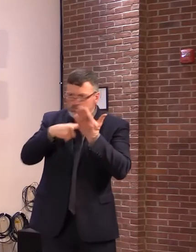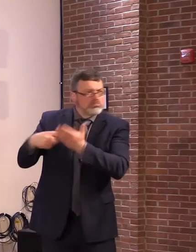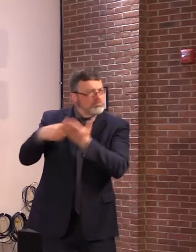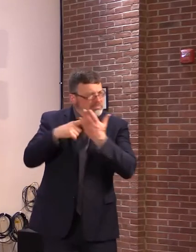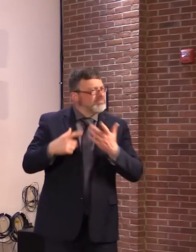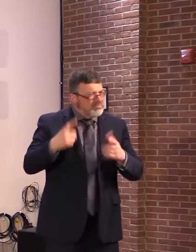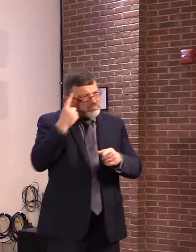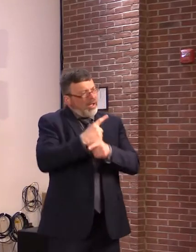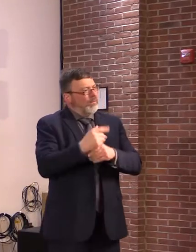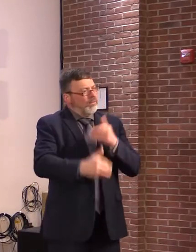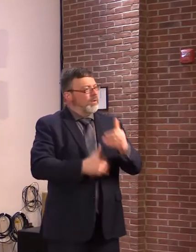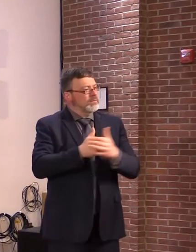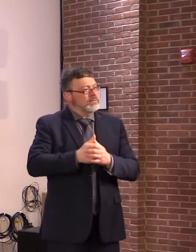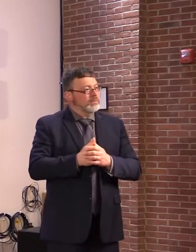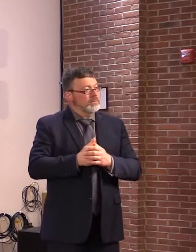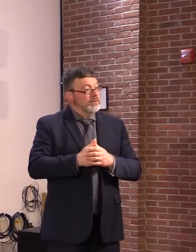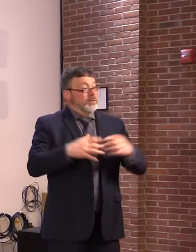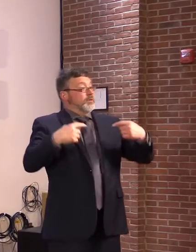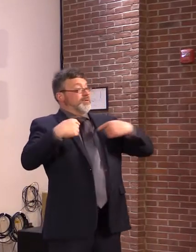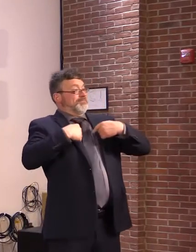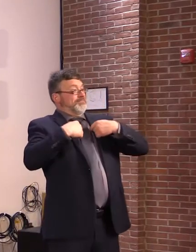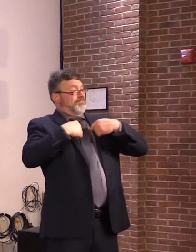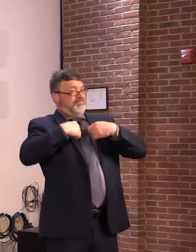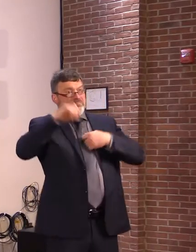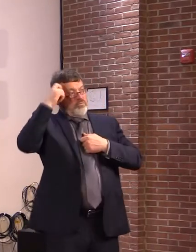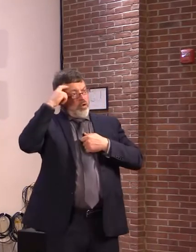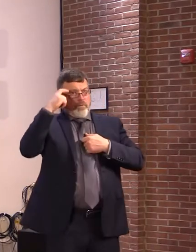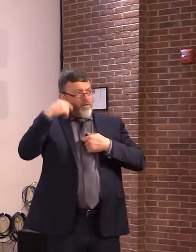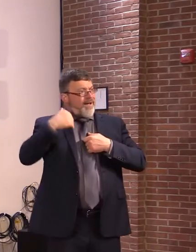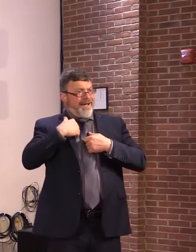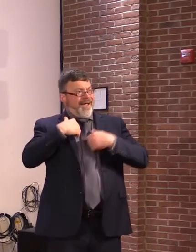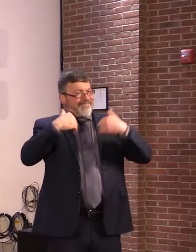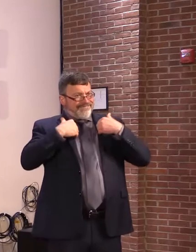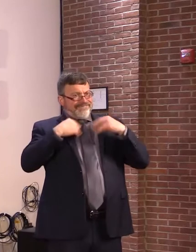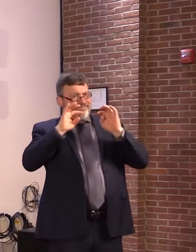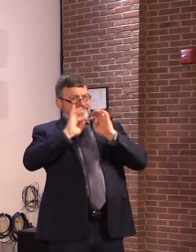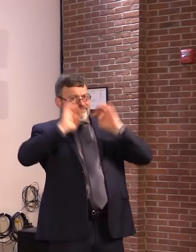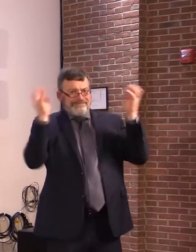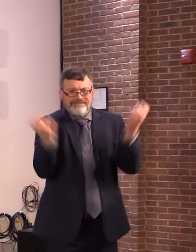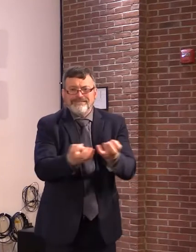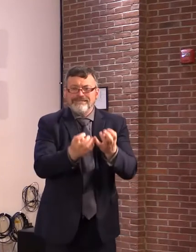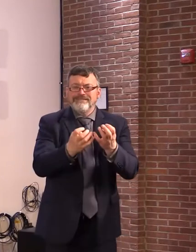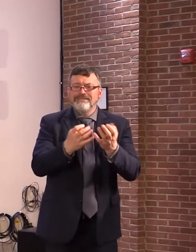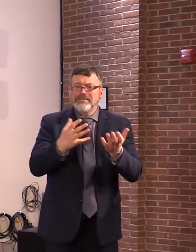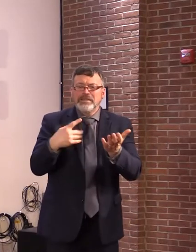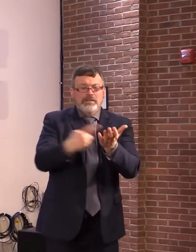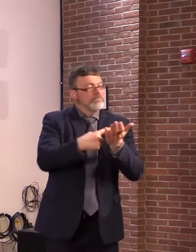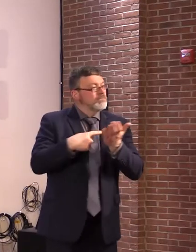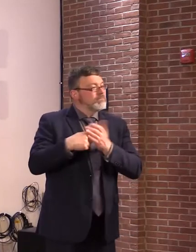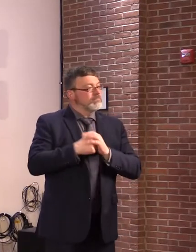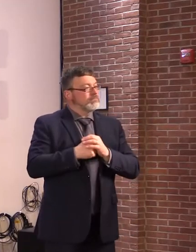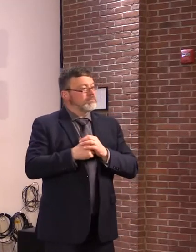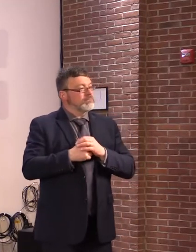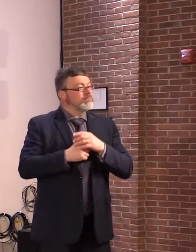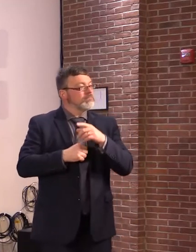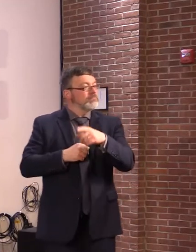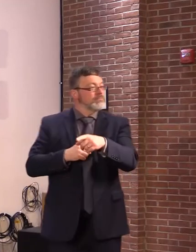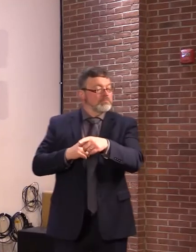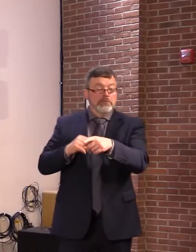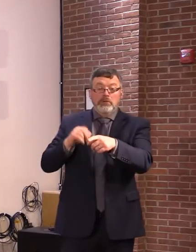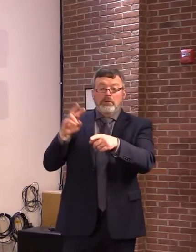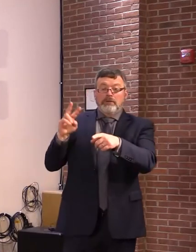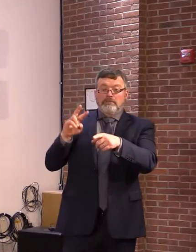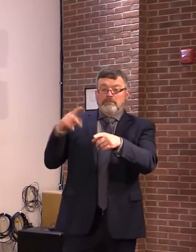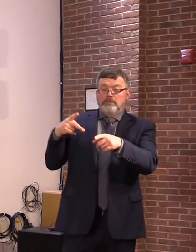should have a seat at the table as well. Representative Briglin argued this morning that the way the Global Warming